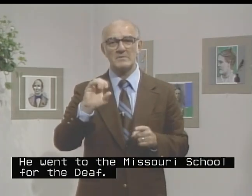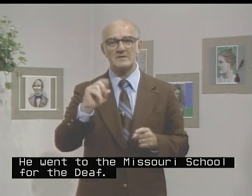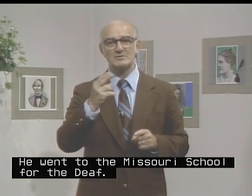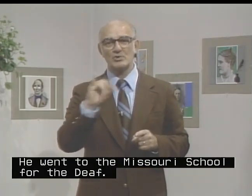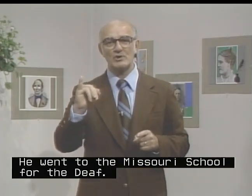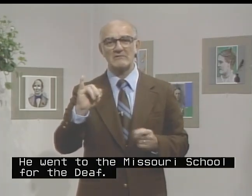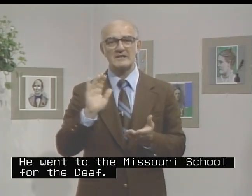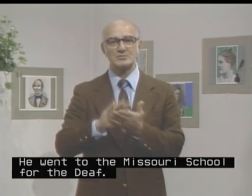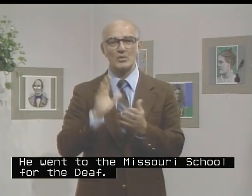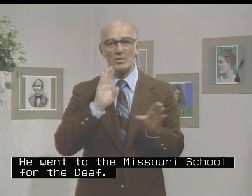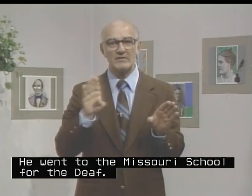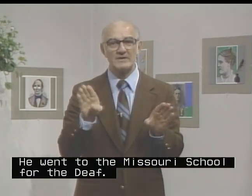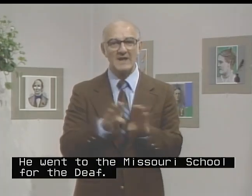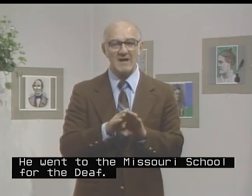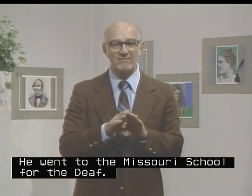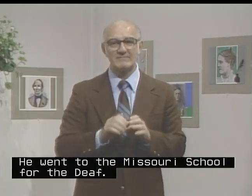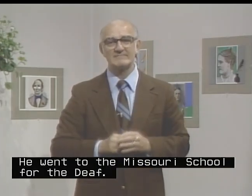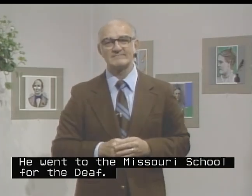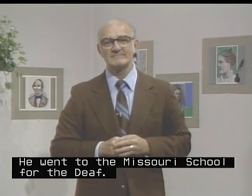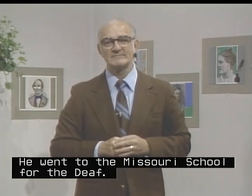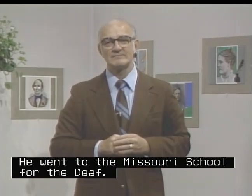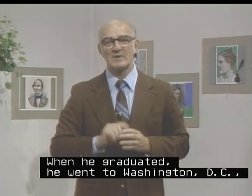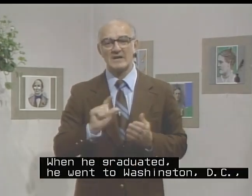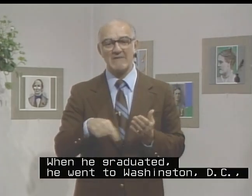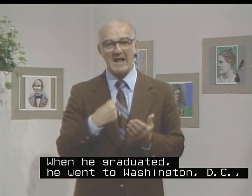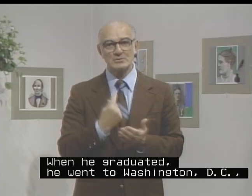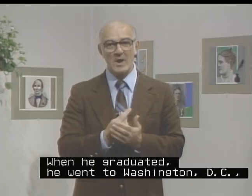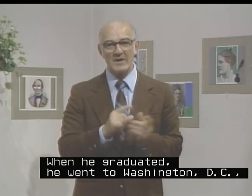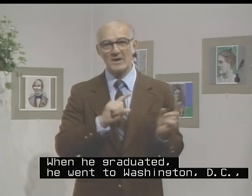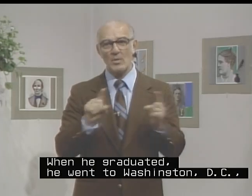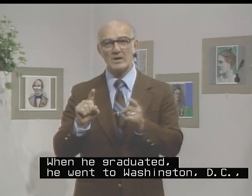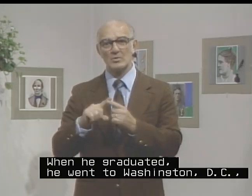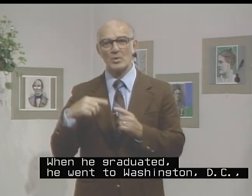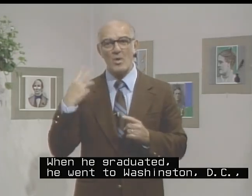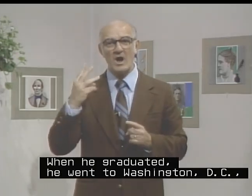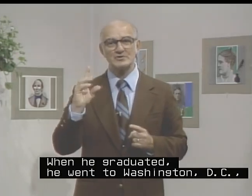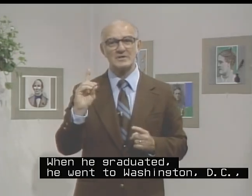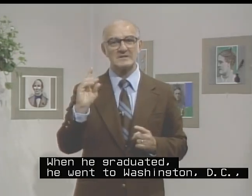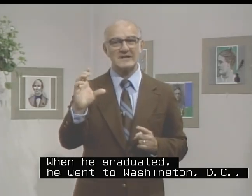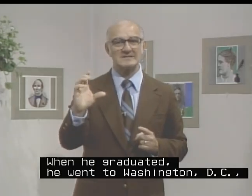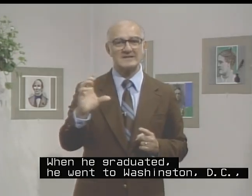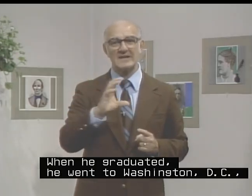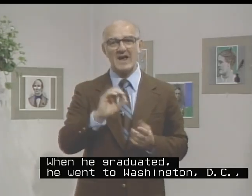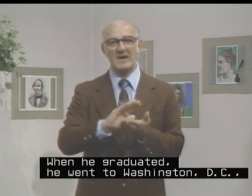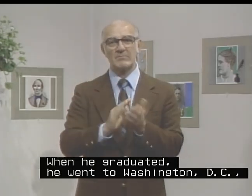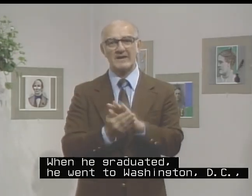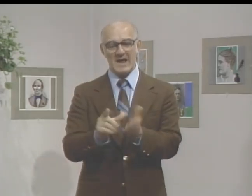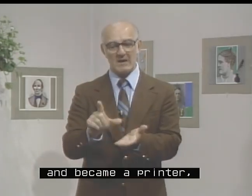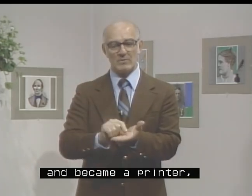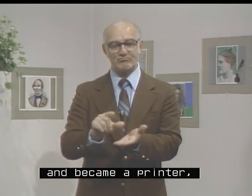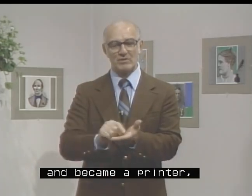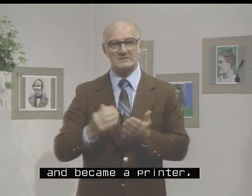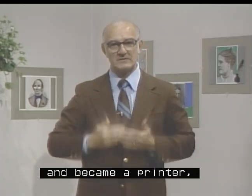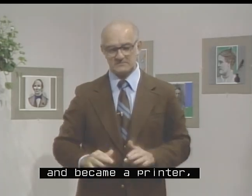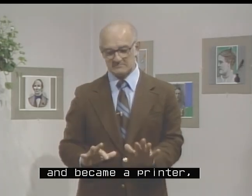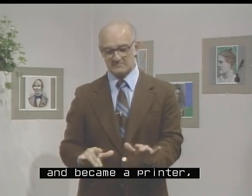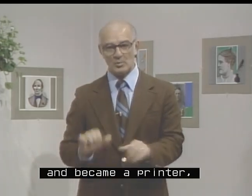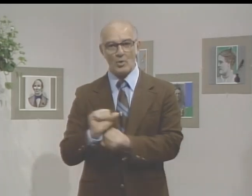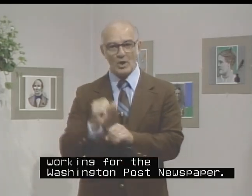Missouri School for the Deaf. When he graduated, went to Washington, D.C. and became a printer, working